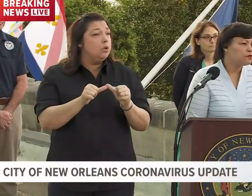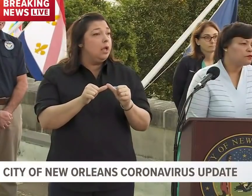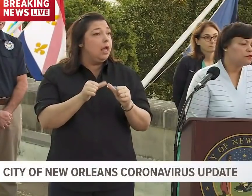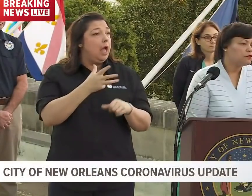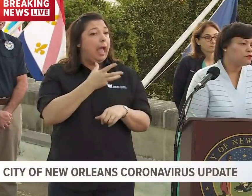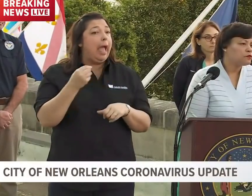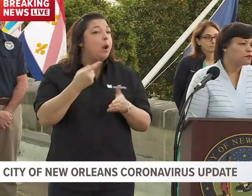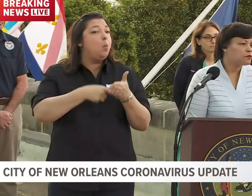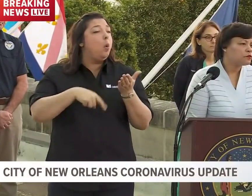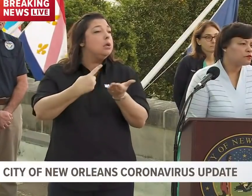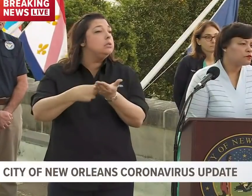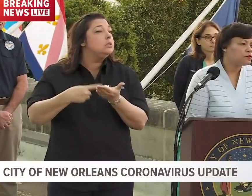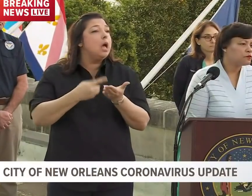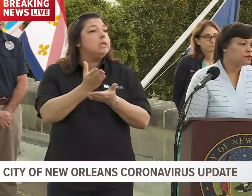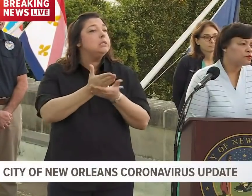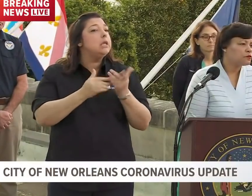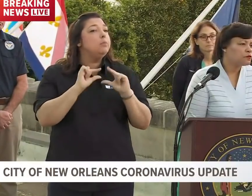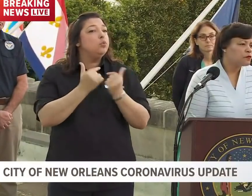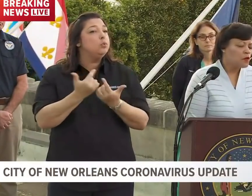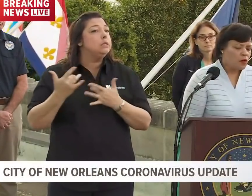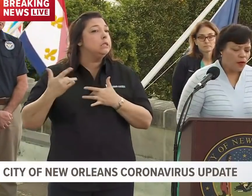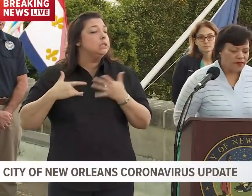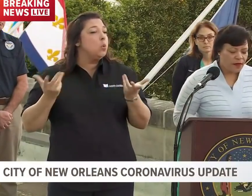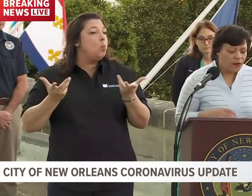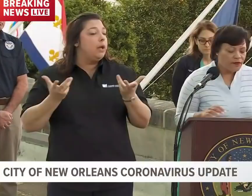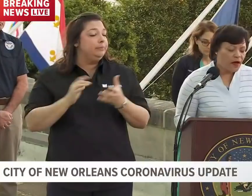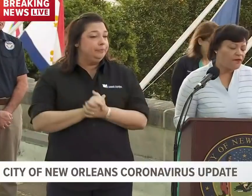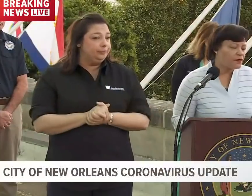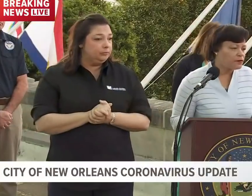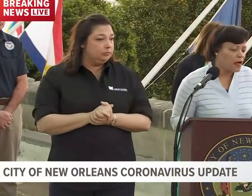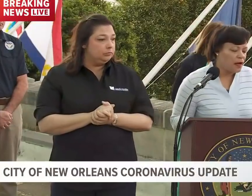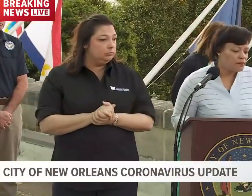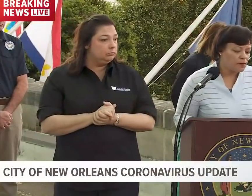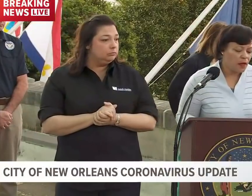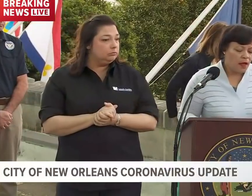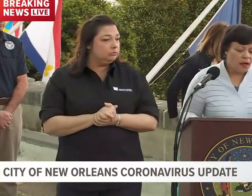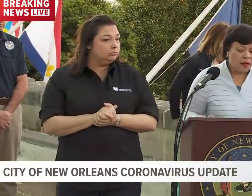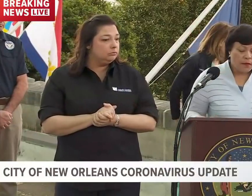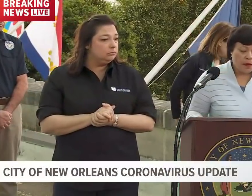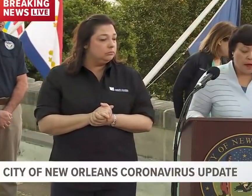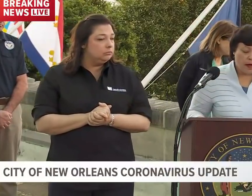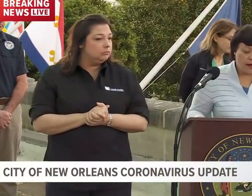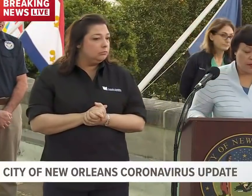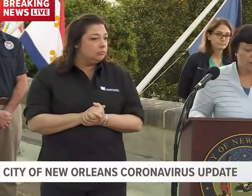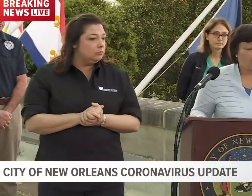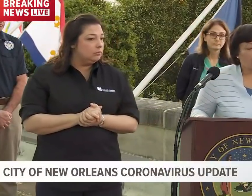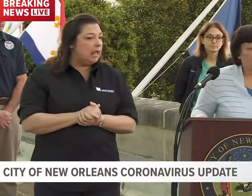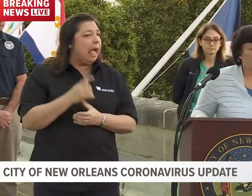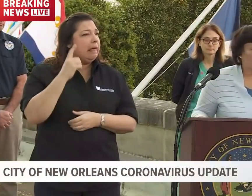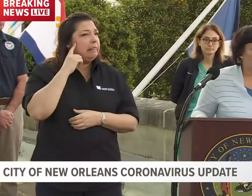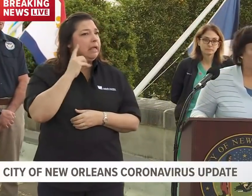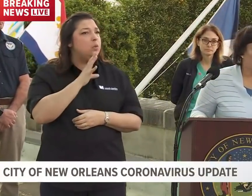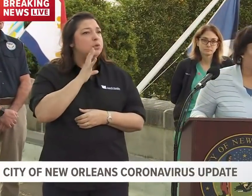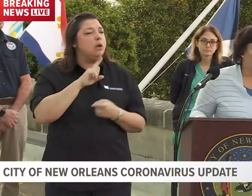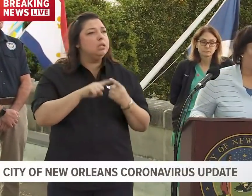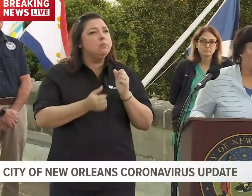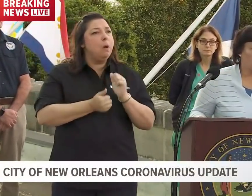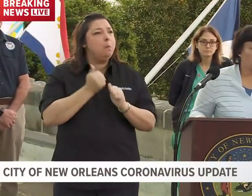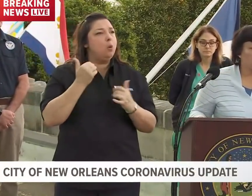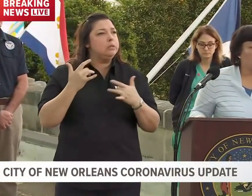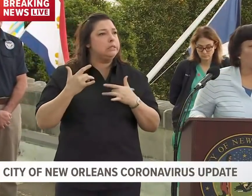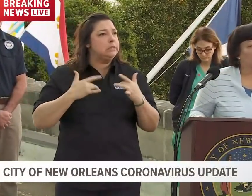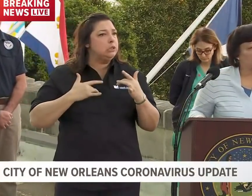discussed? And what are some of the group's concerns? Well, think we've covered a majority of the concerns,